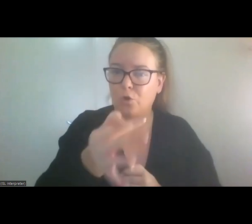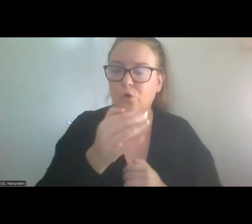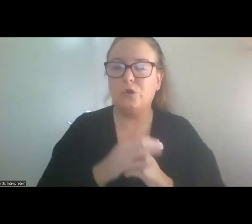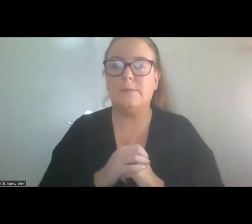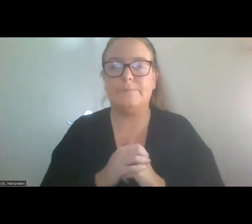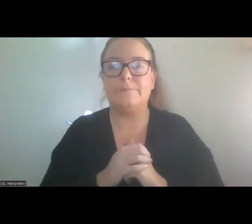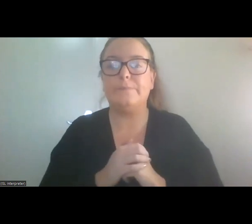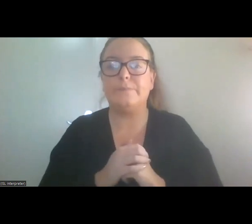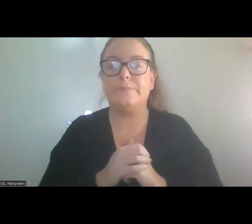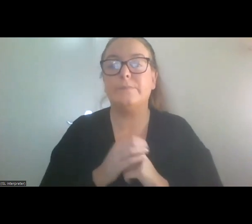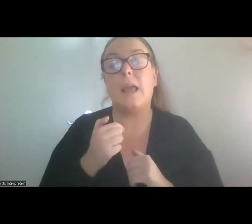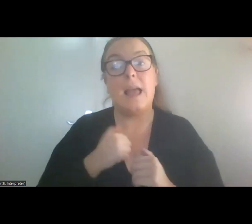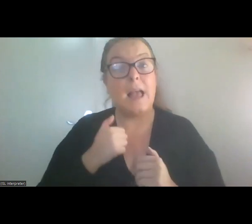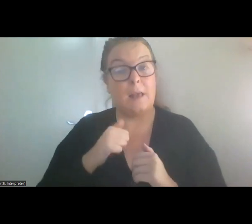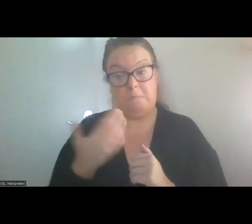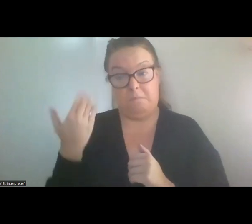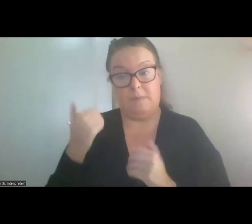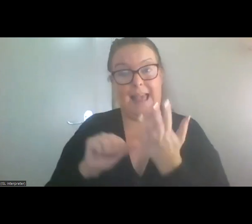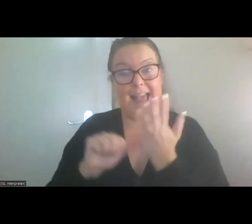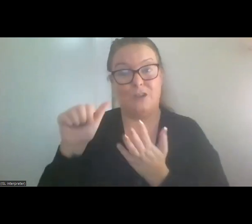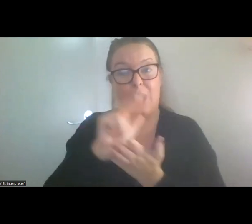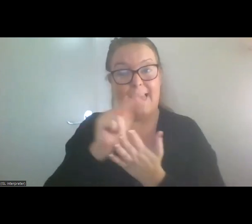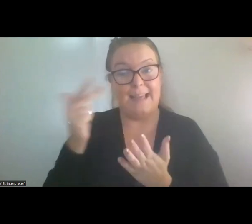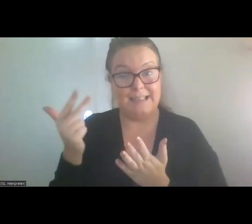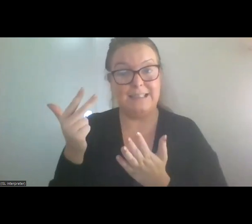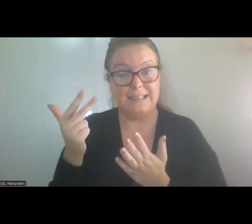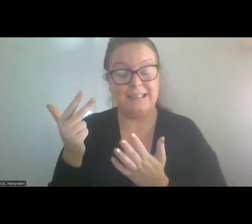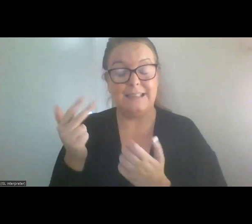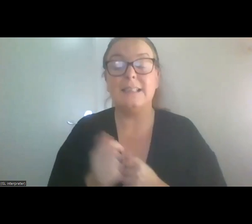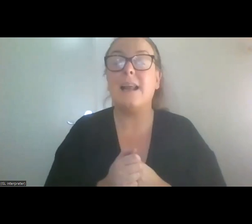years old, I had one option for